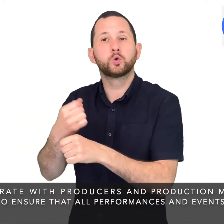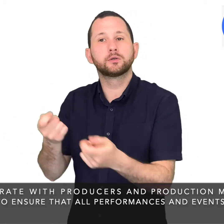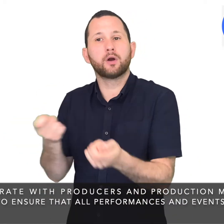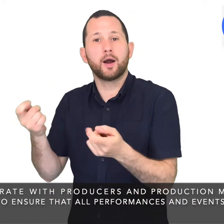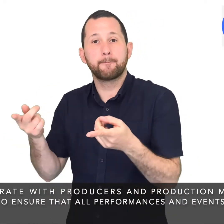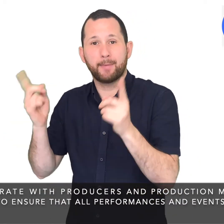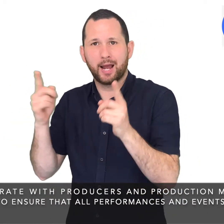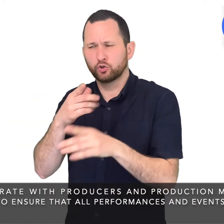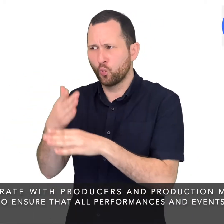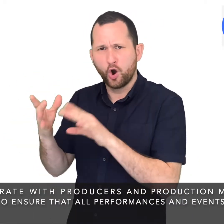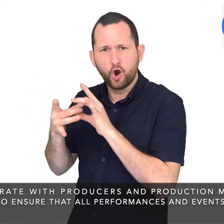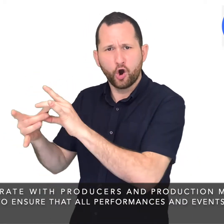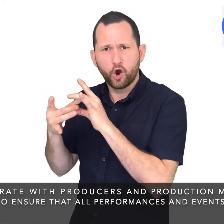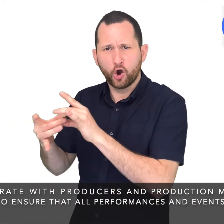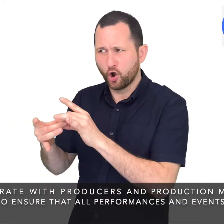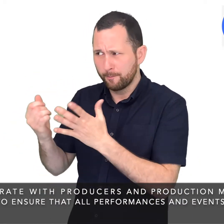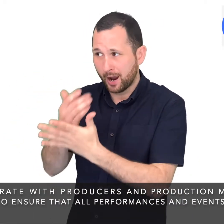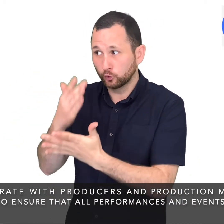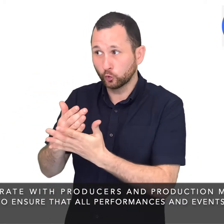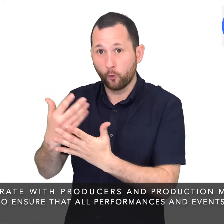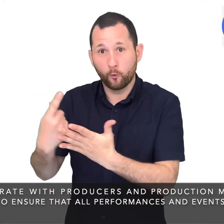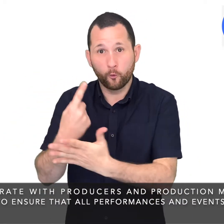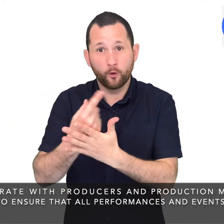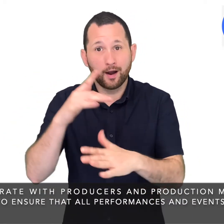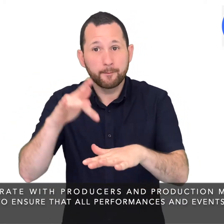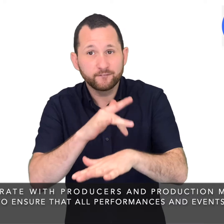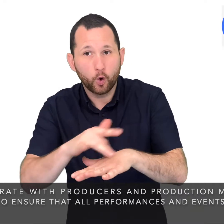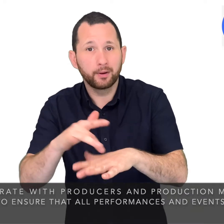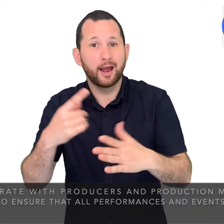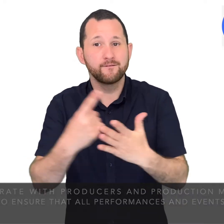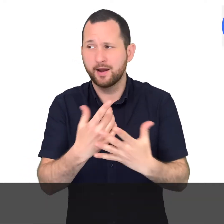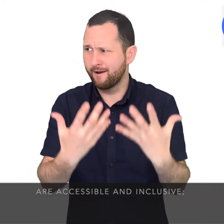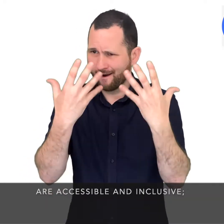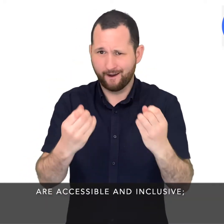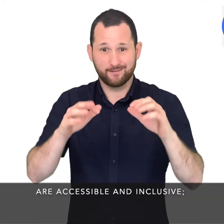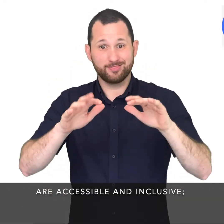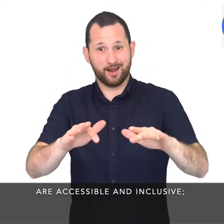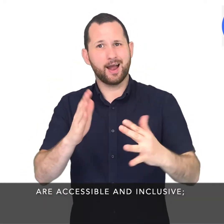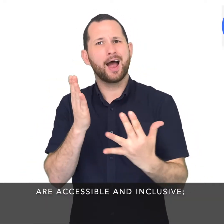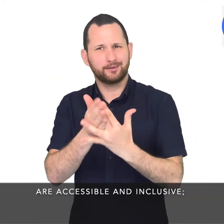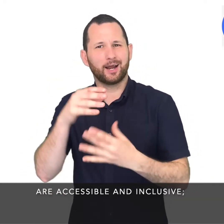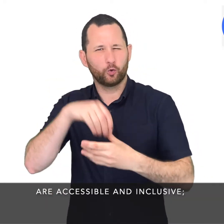producers and production managers to ensure that all performances and events are accessible and inclusive